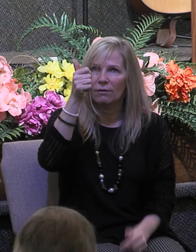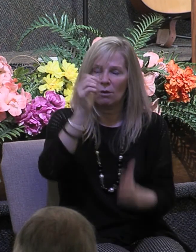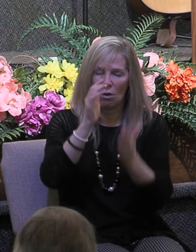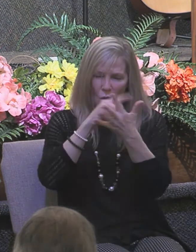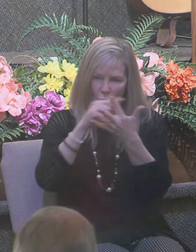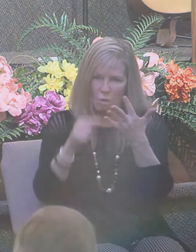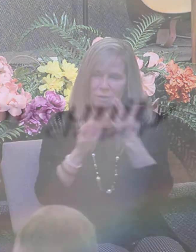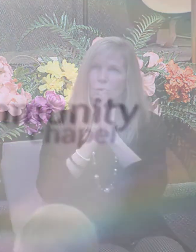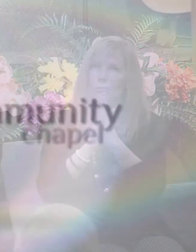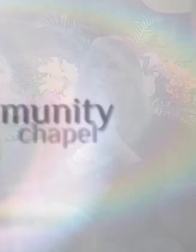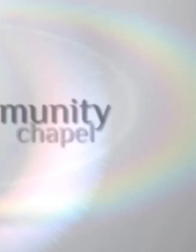Amen